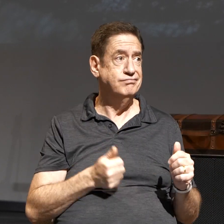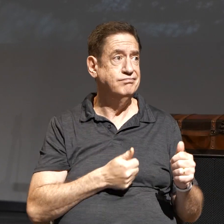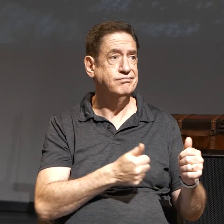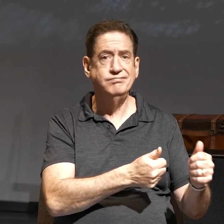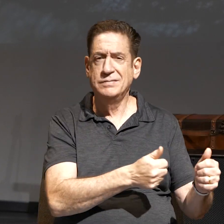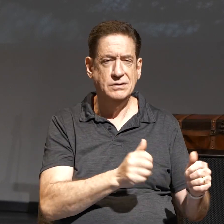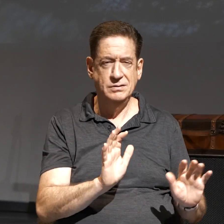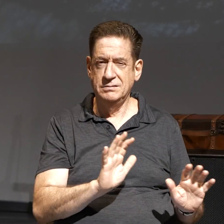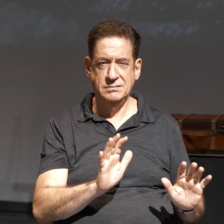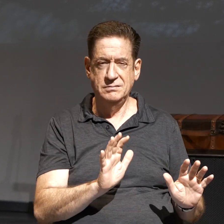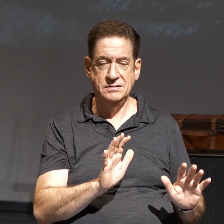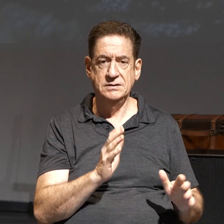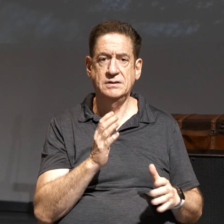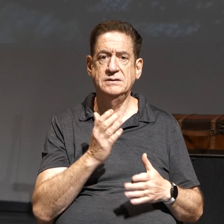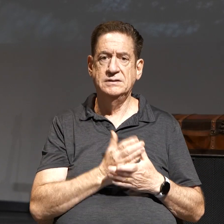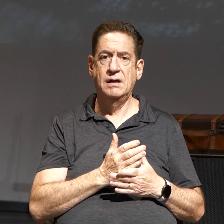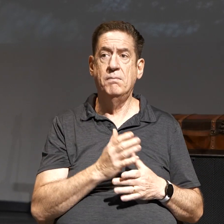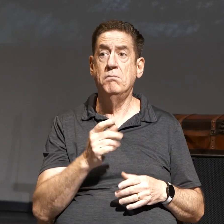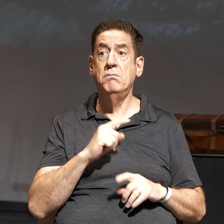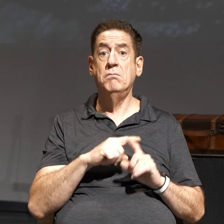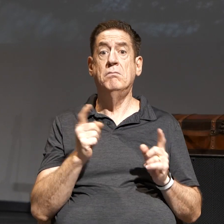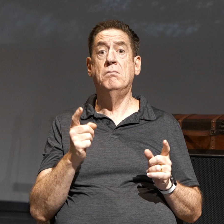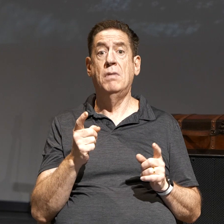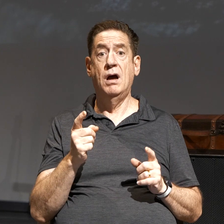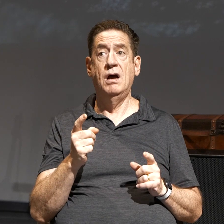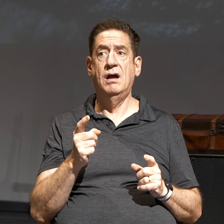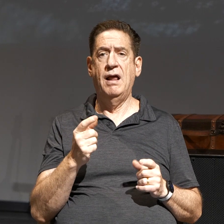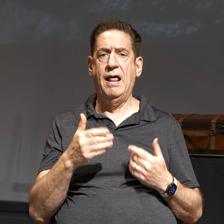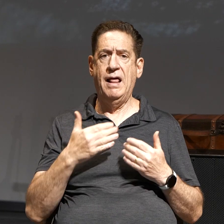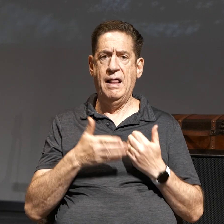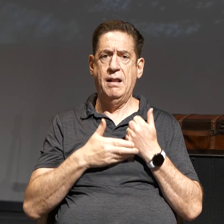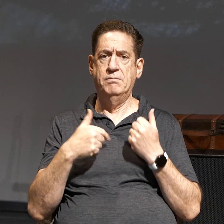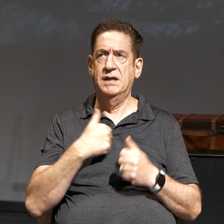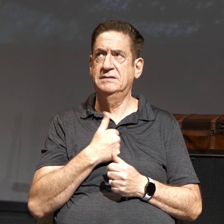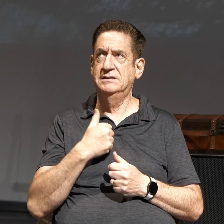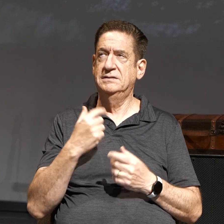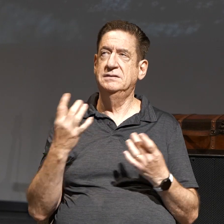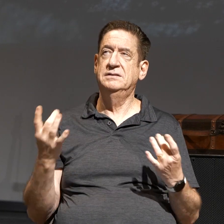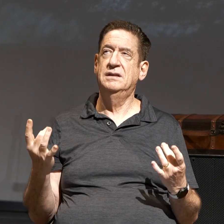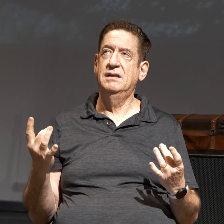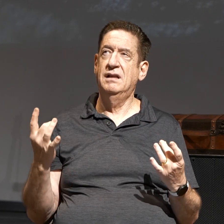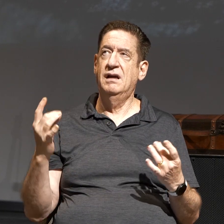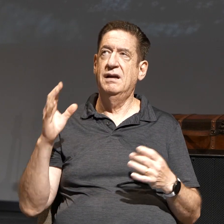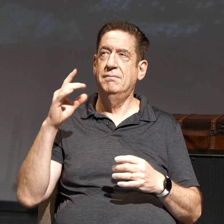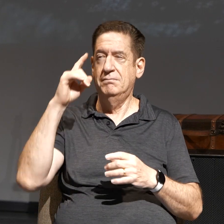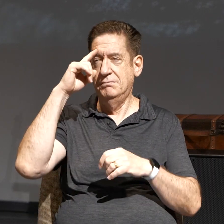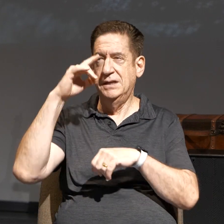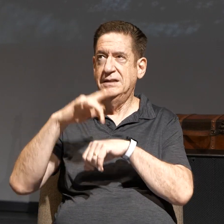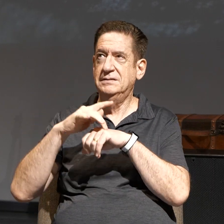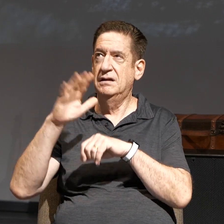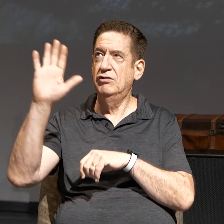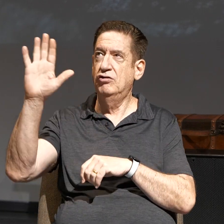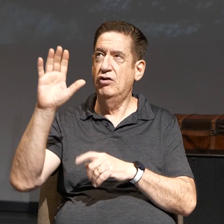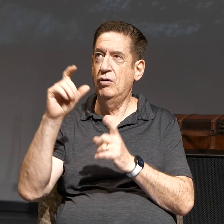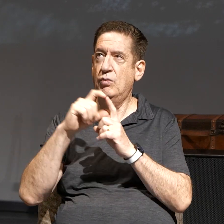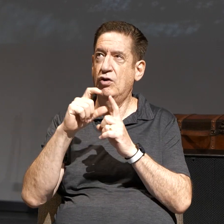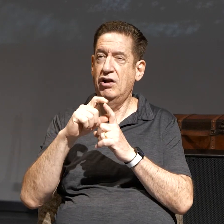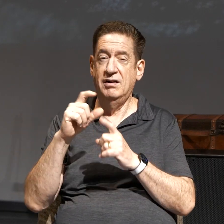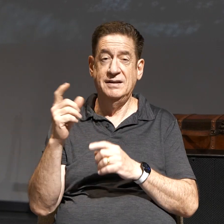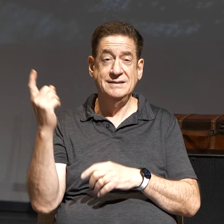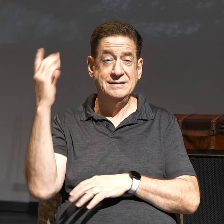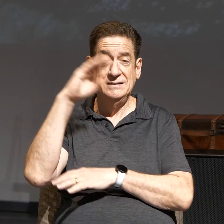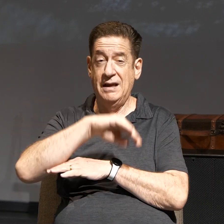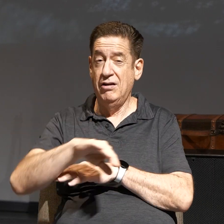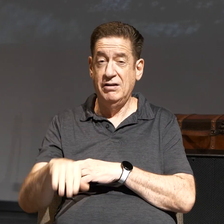Lord, but help us to delight and meditate day and night on your words so that even in times of drought and